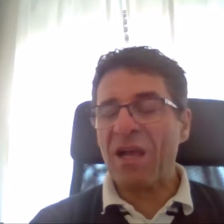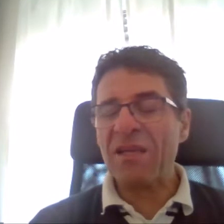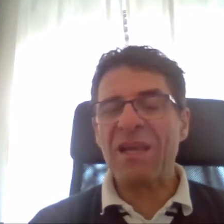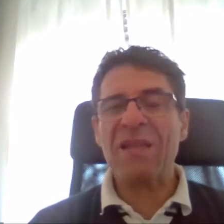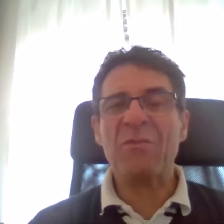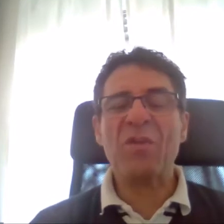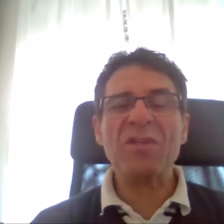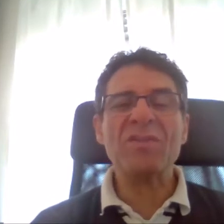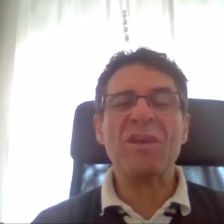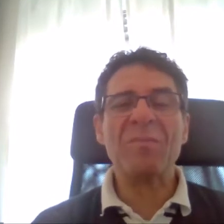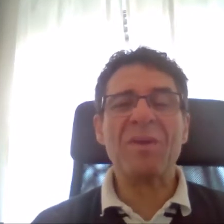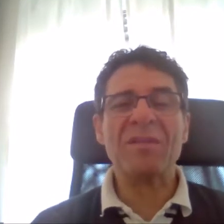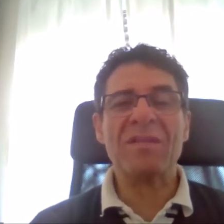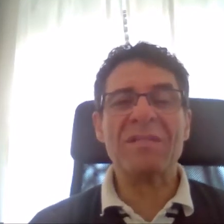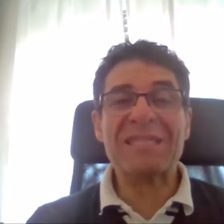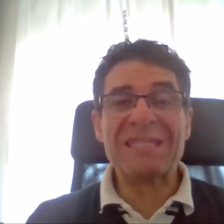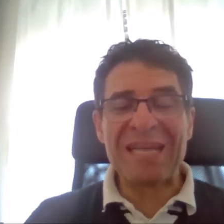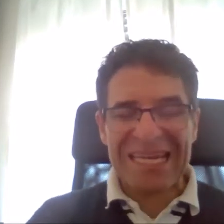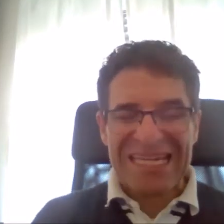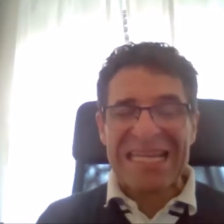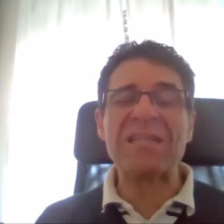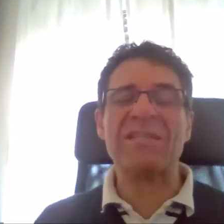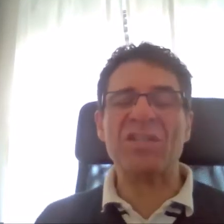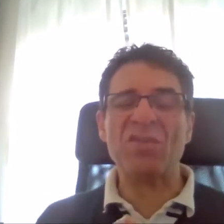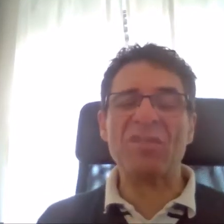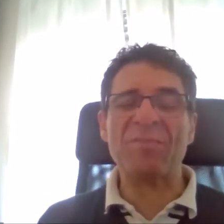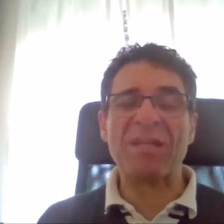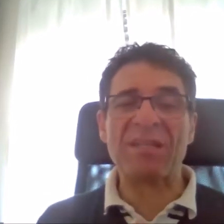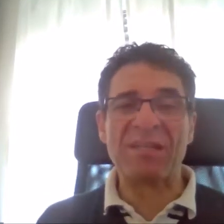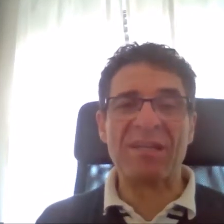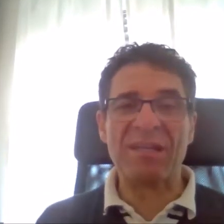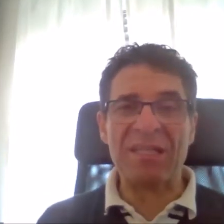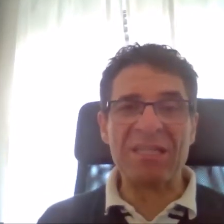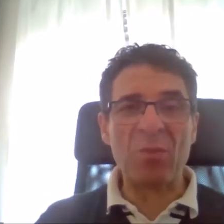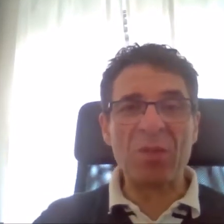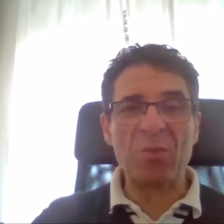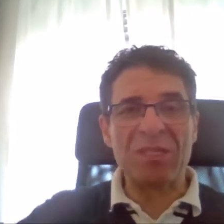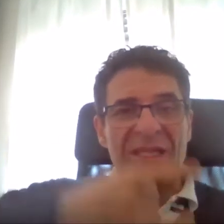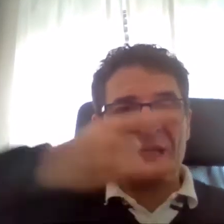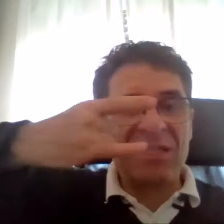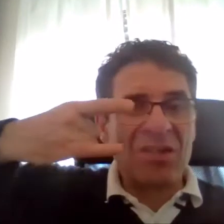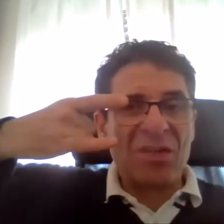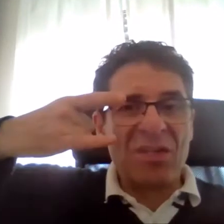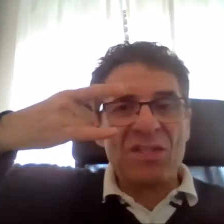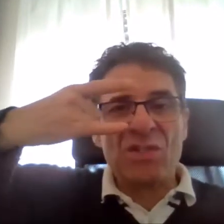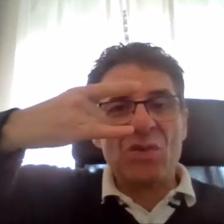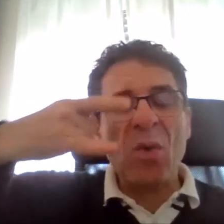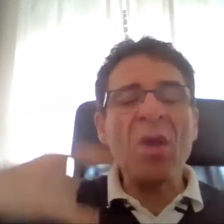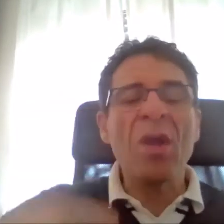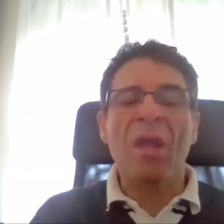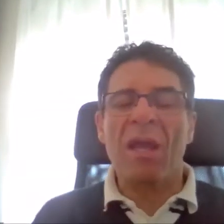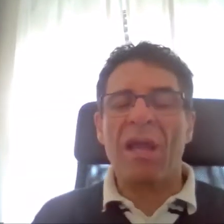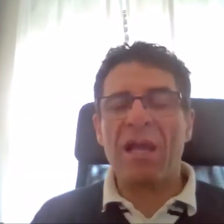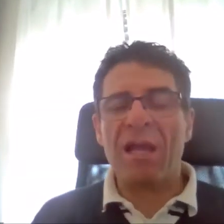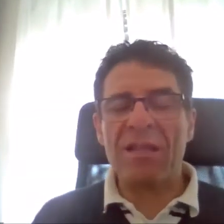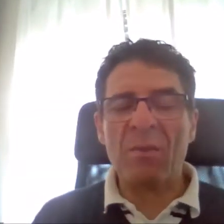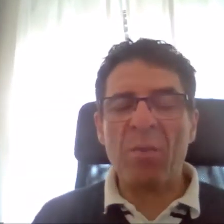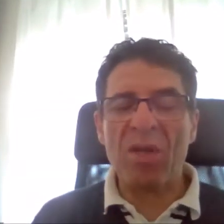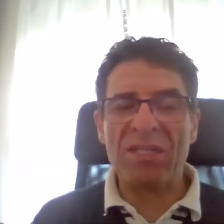I. And we are going to talk about the techniques used by Sasanids and what we see in Sasanid draw and what